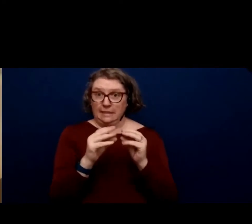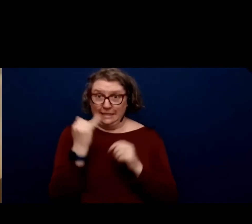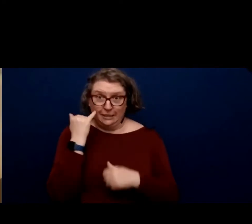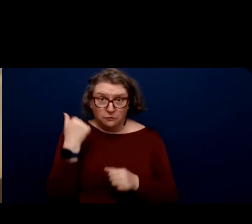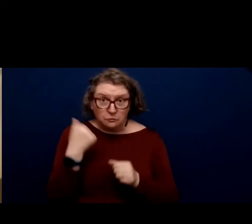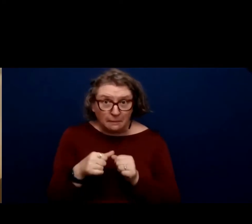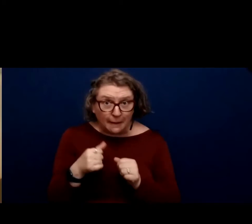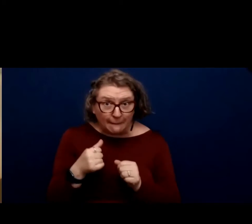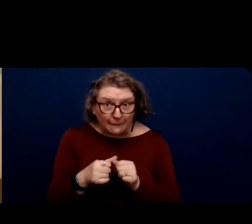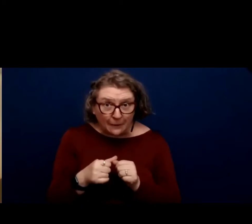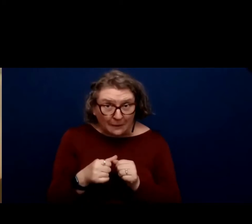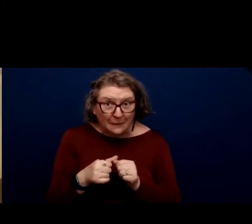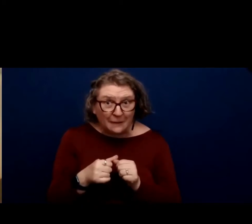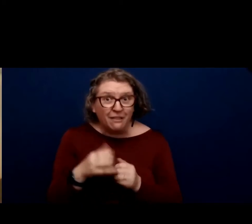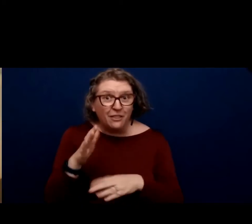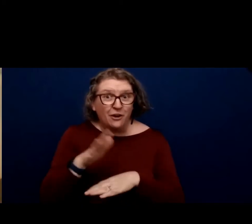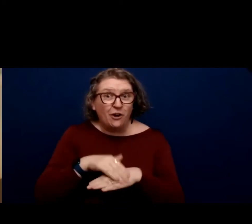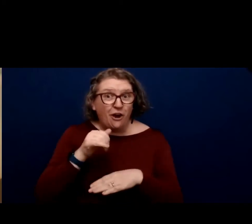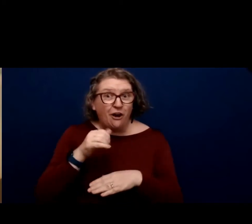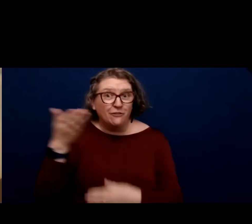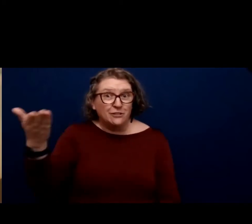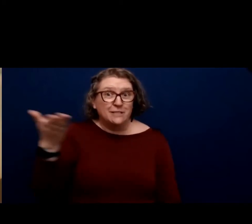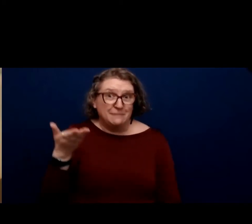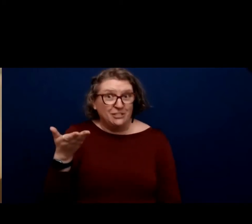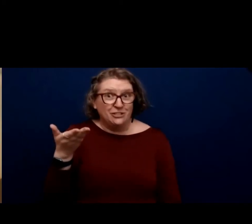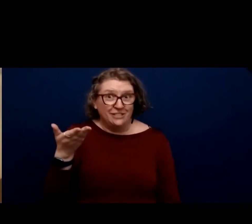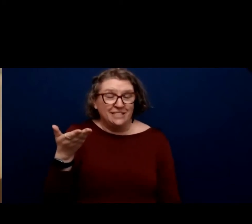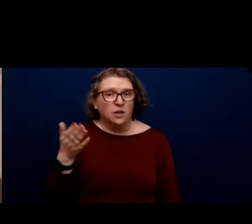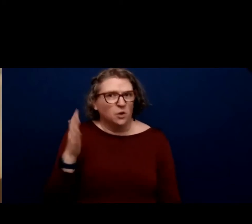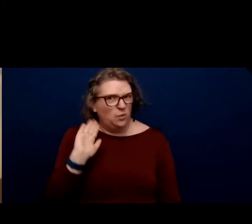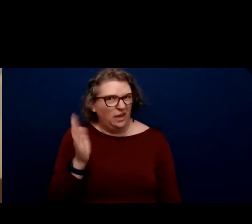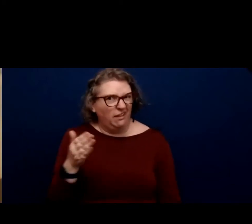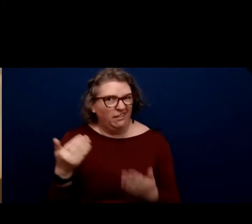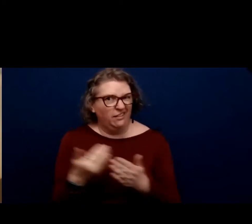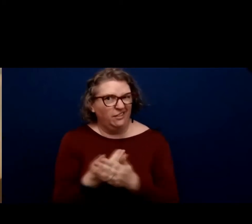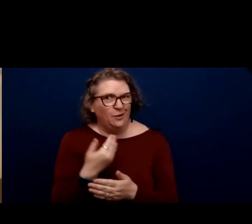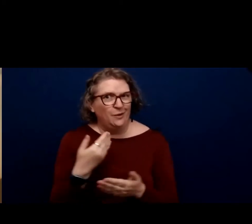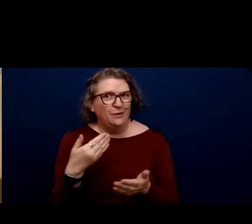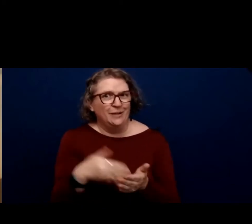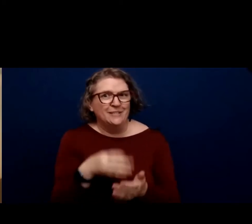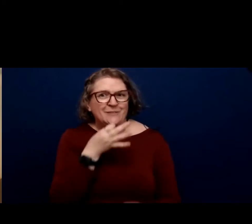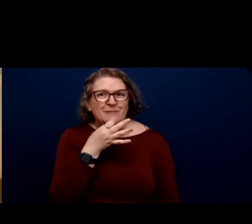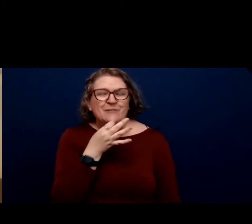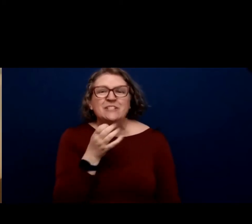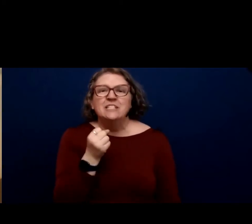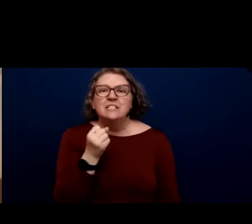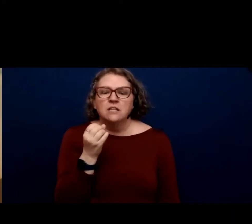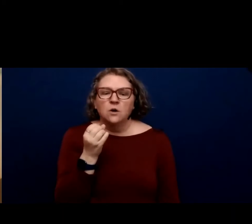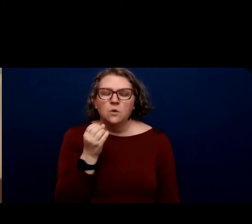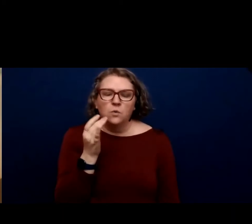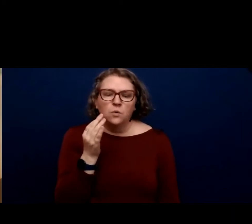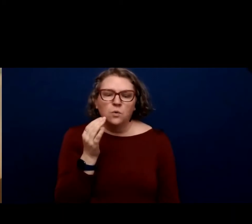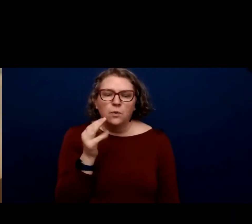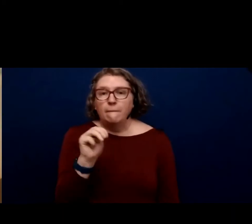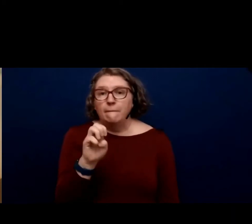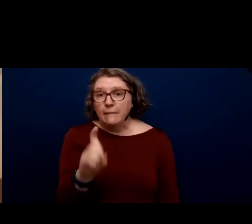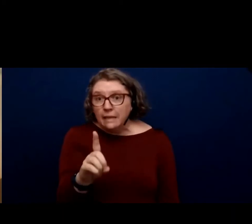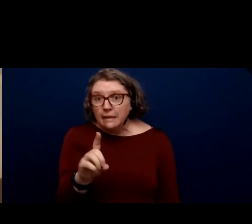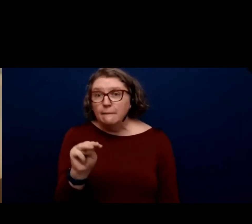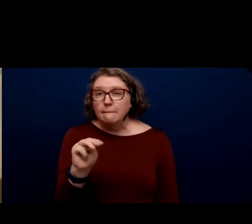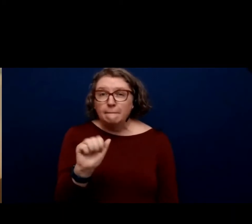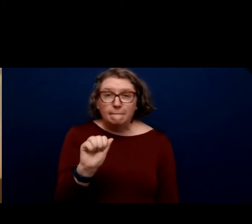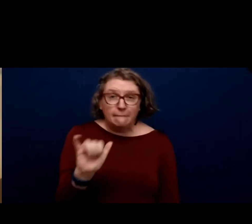the call for submission, and there will be a new one coming out in mid-May for the 2020